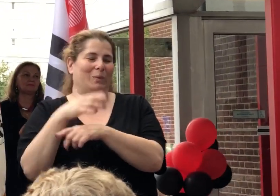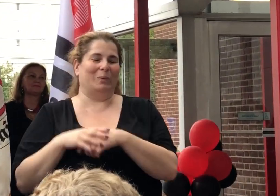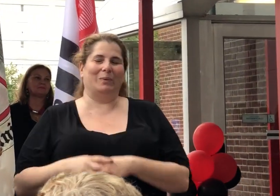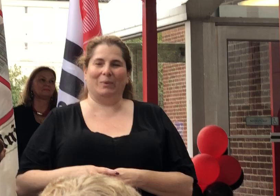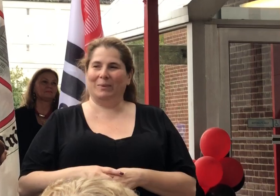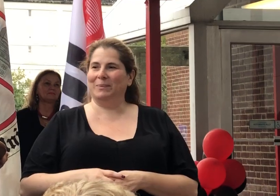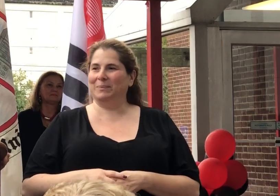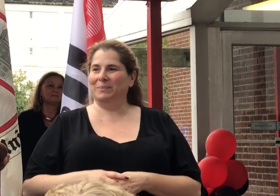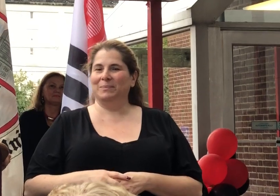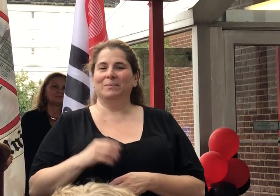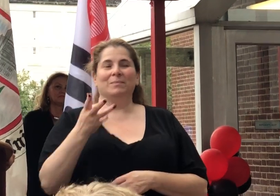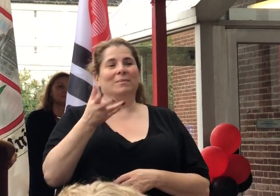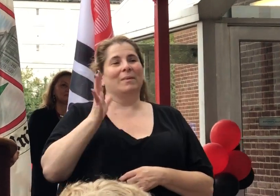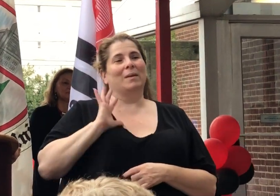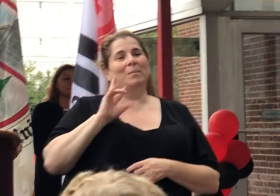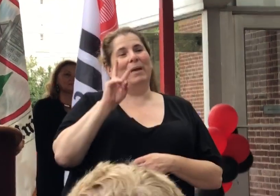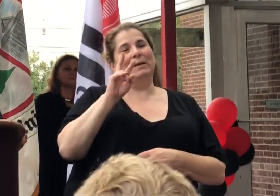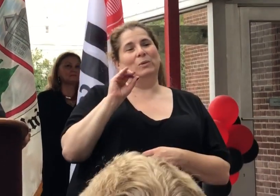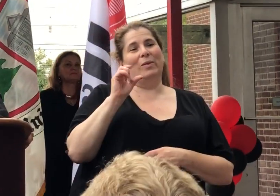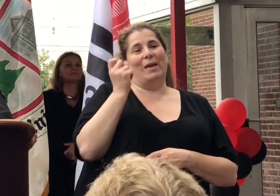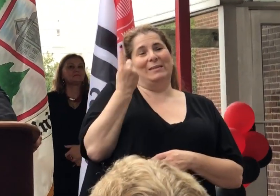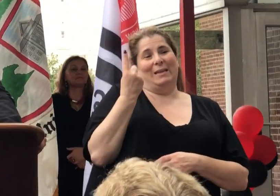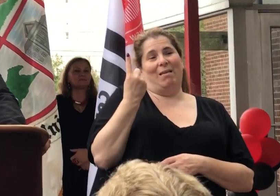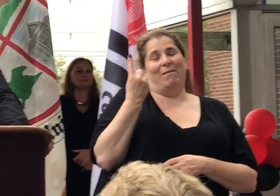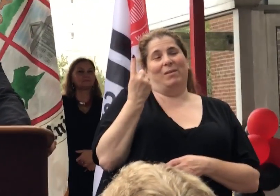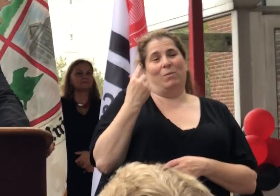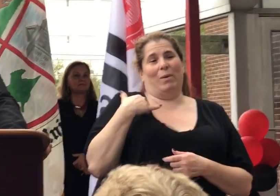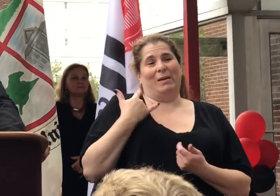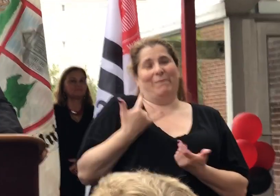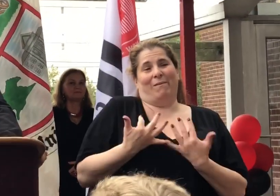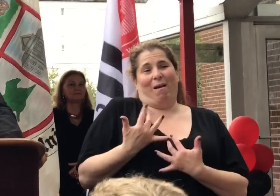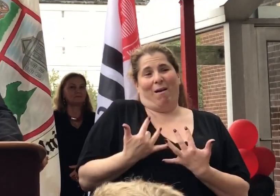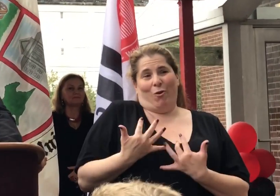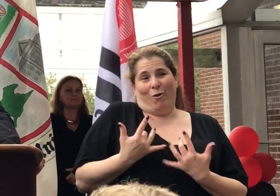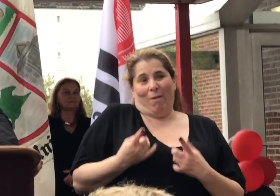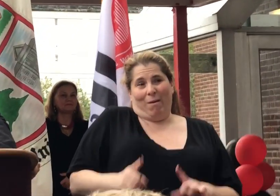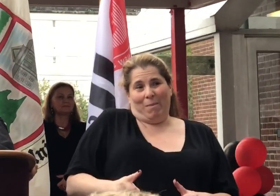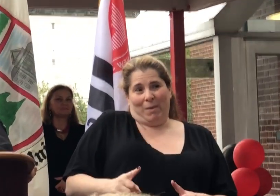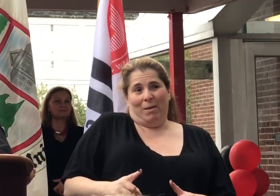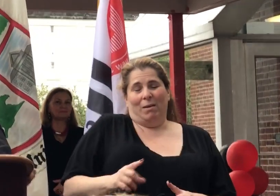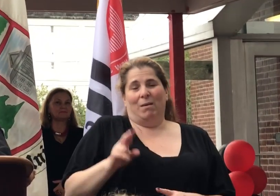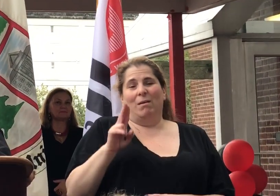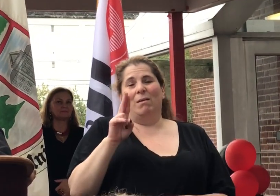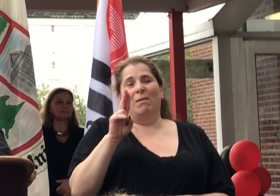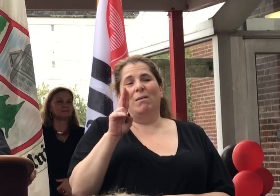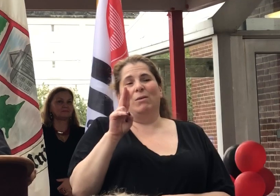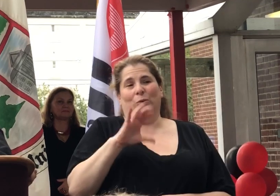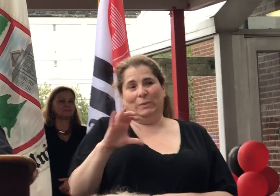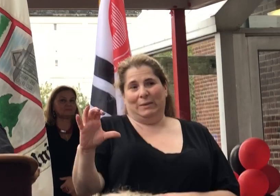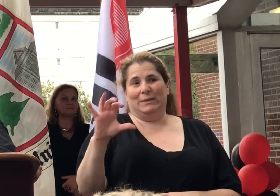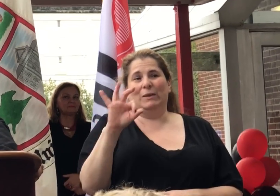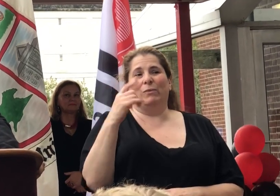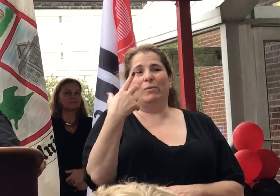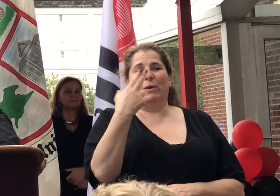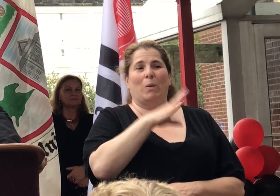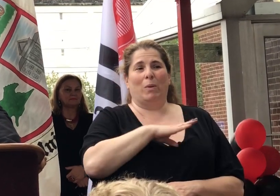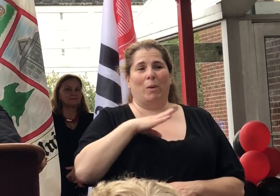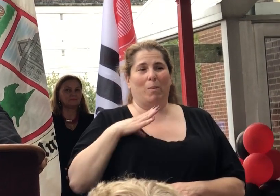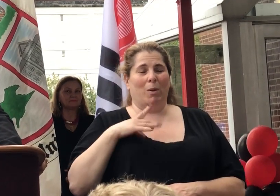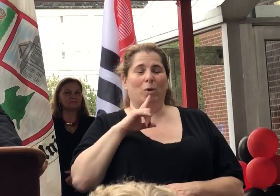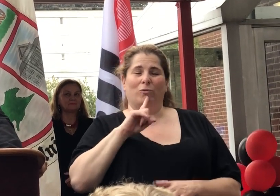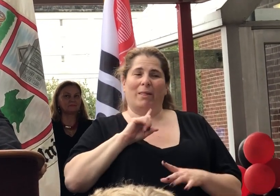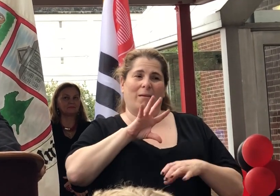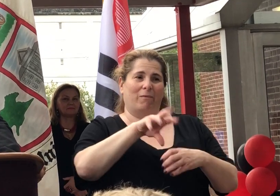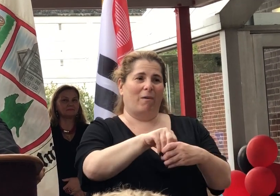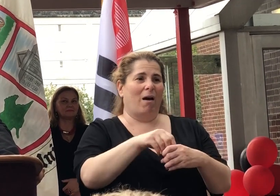Back in 2011 when there was a fire, the Union County Freeholder Board came to bat. We made sure that we invested 14 million